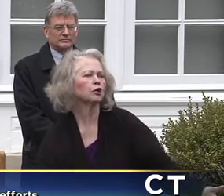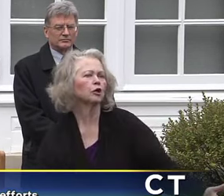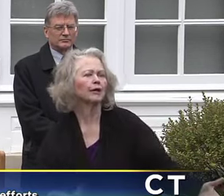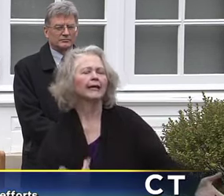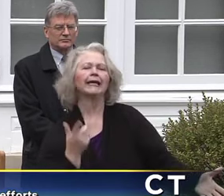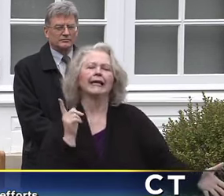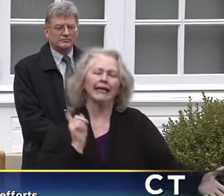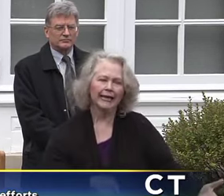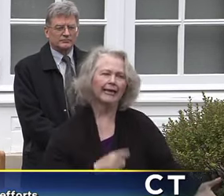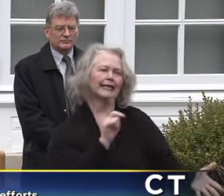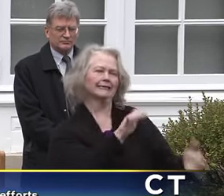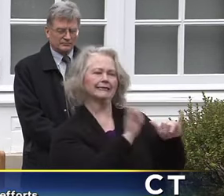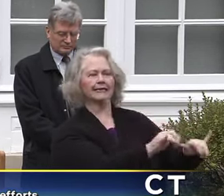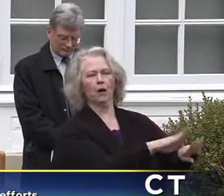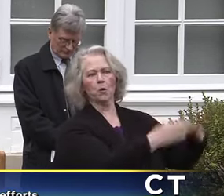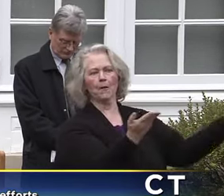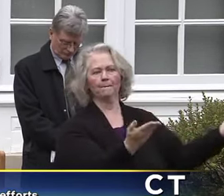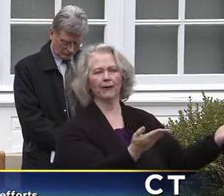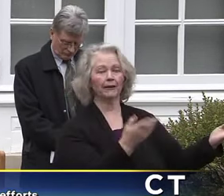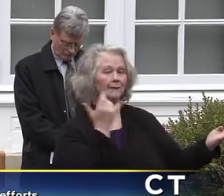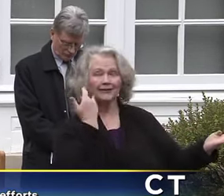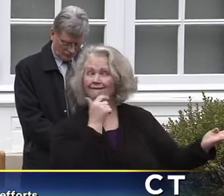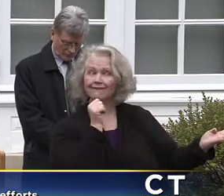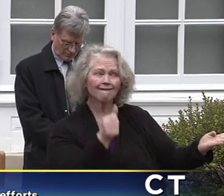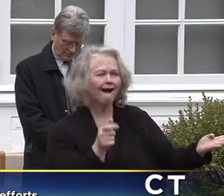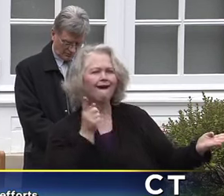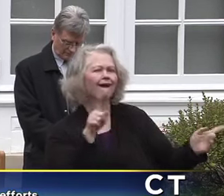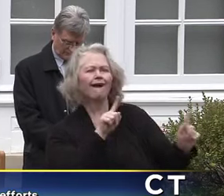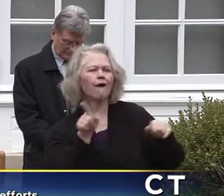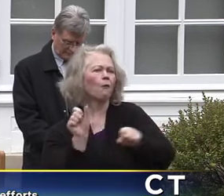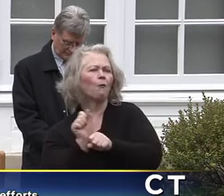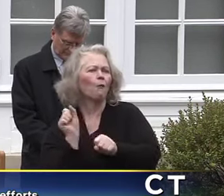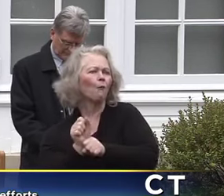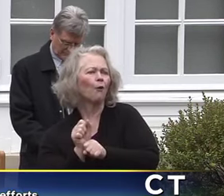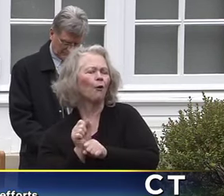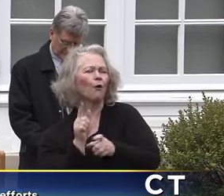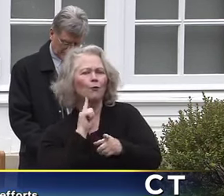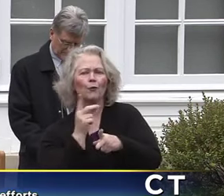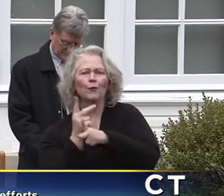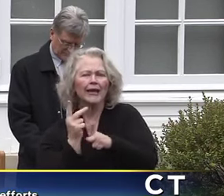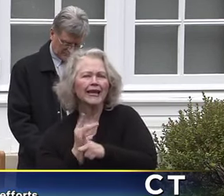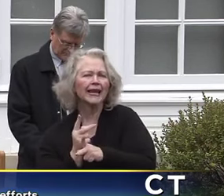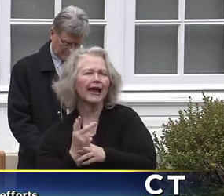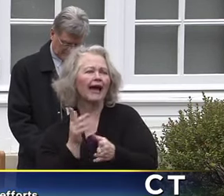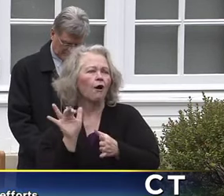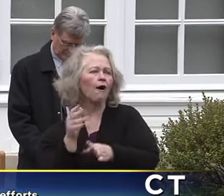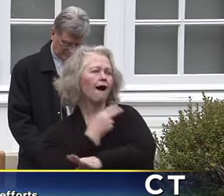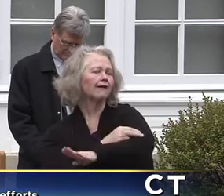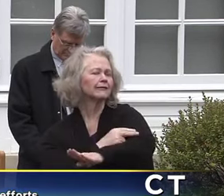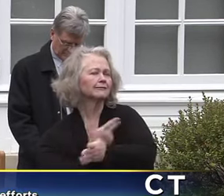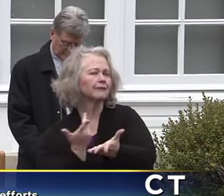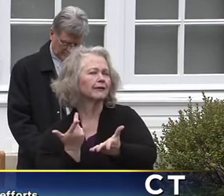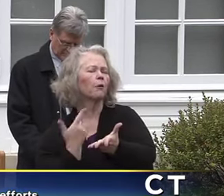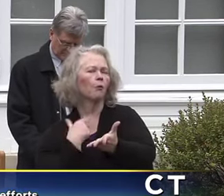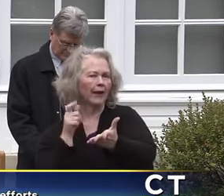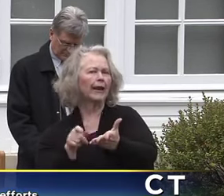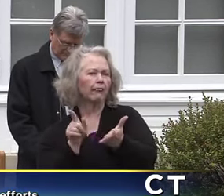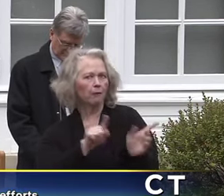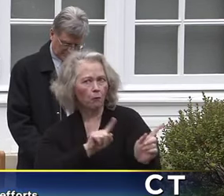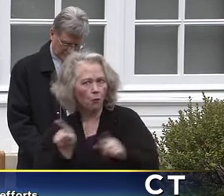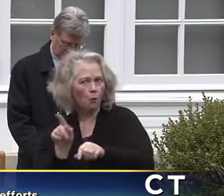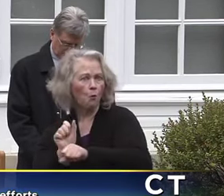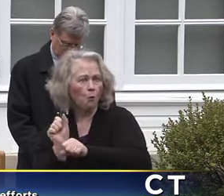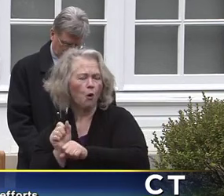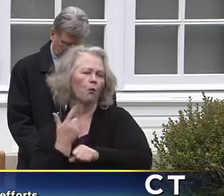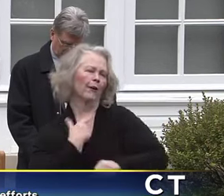safe environment or else they won't be able to go to the hospital and be able to take care of you or your parents. We need those people able to do that.